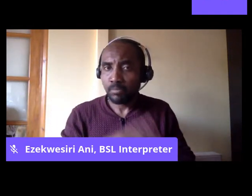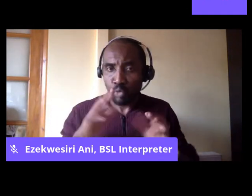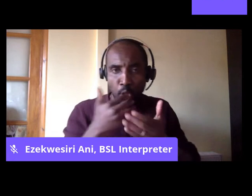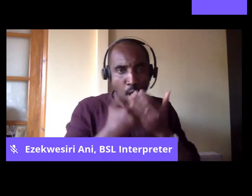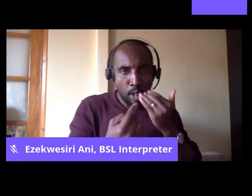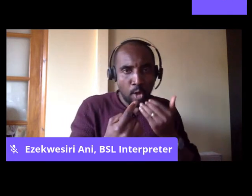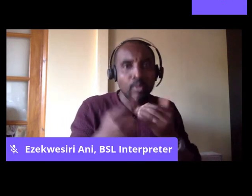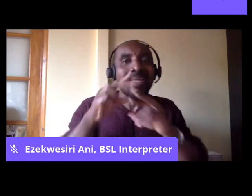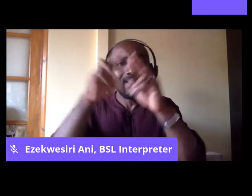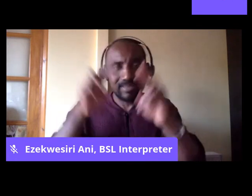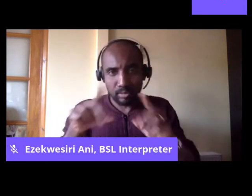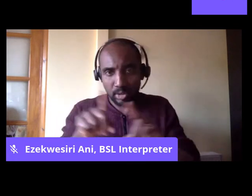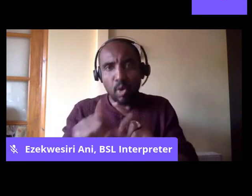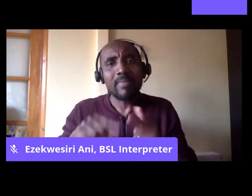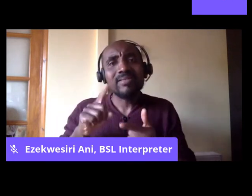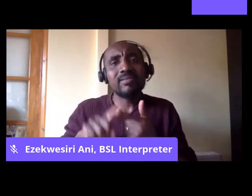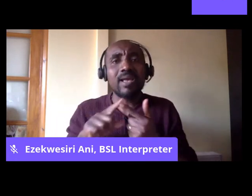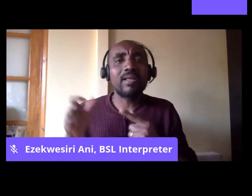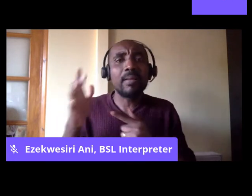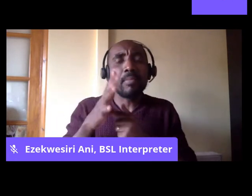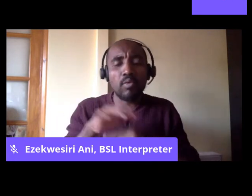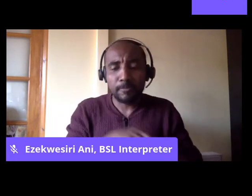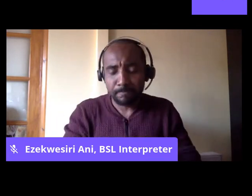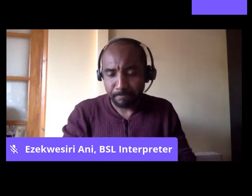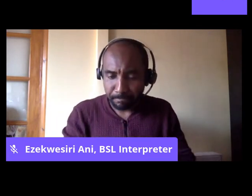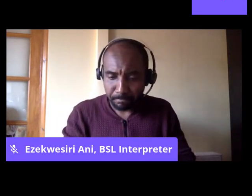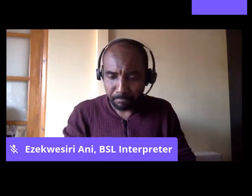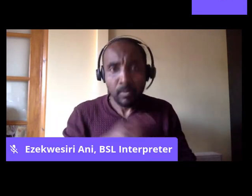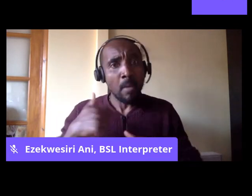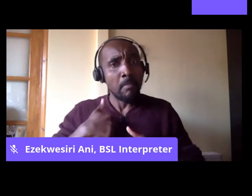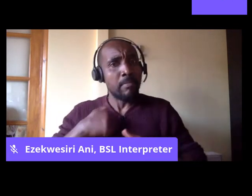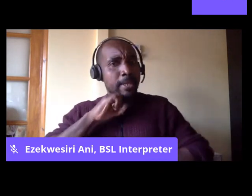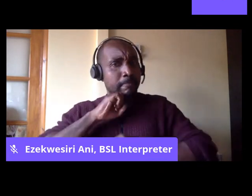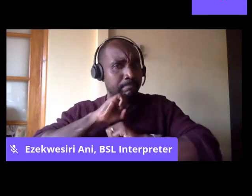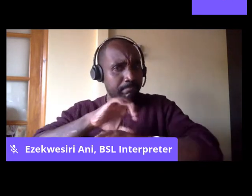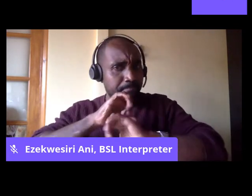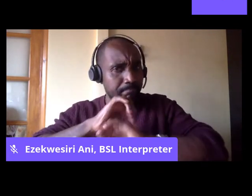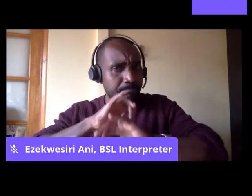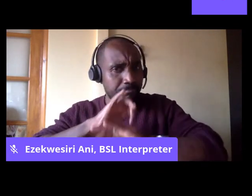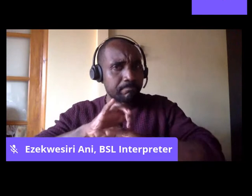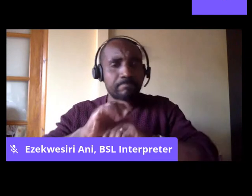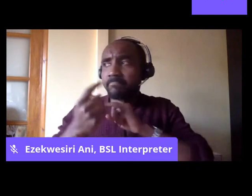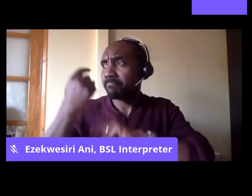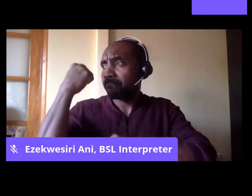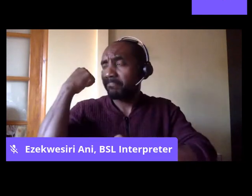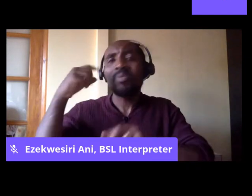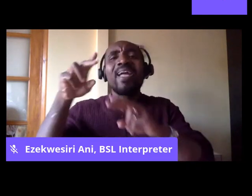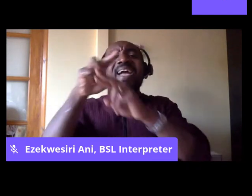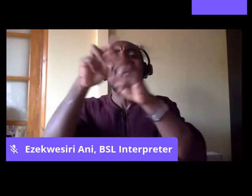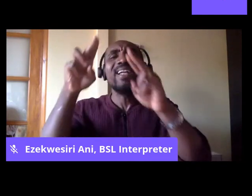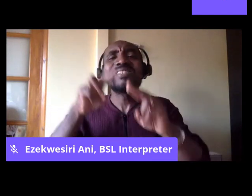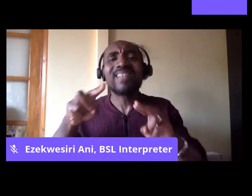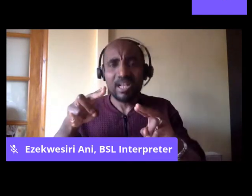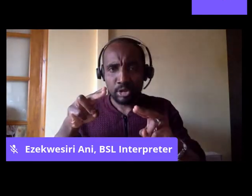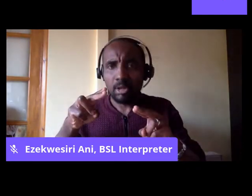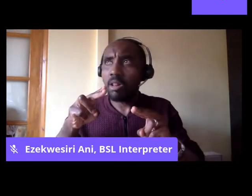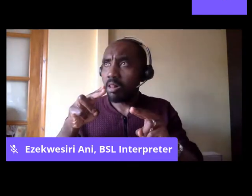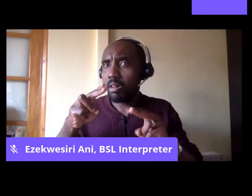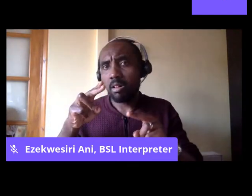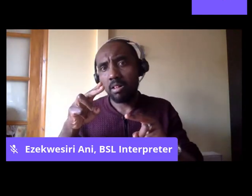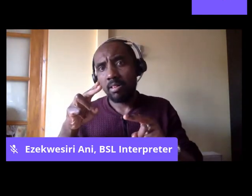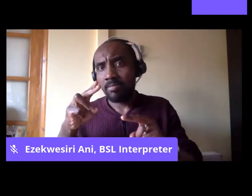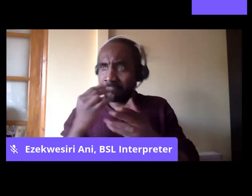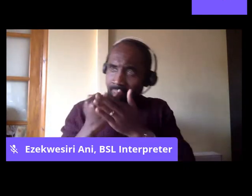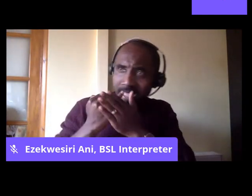important then is that if this phase that I'm talking about was a phase of internationalism, an international kind of anti